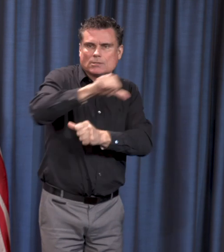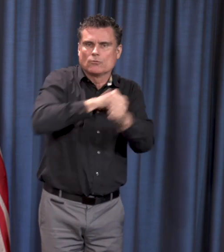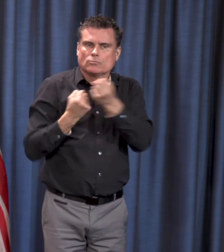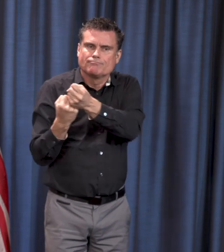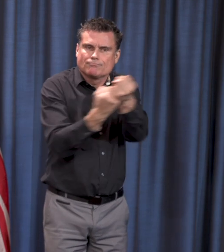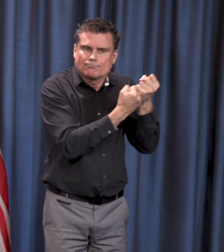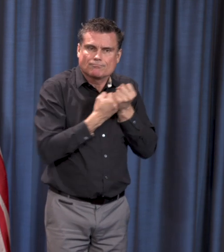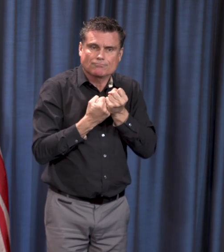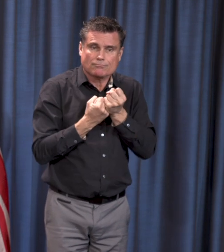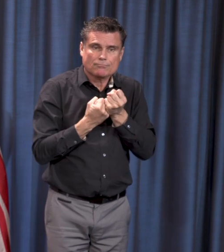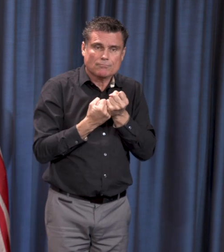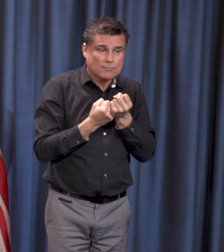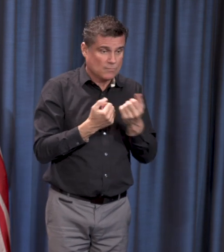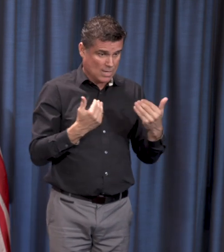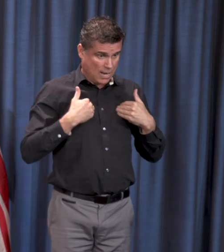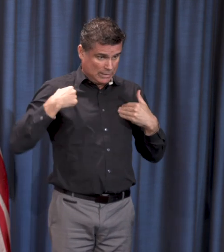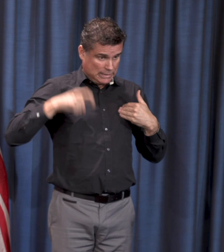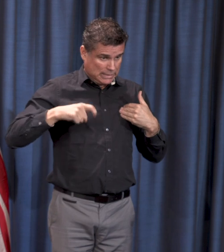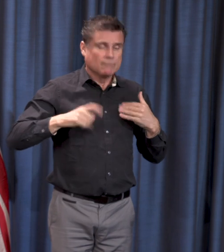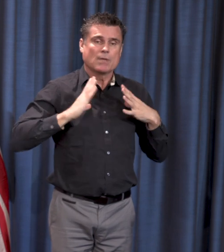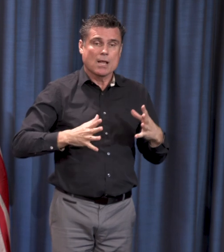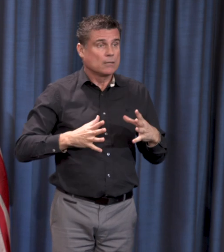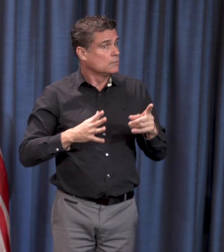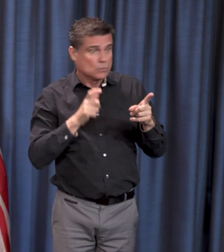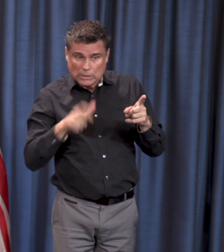need to get through this next few weeks to months.